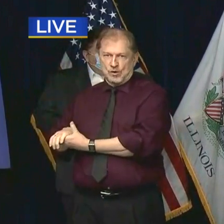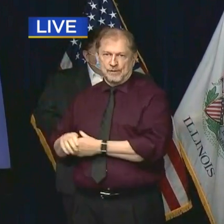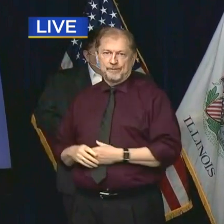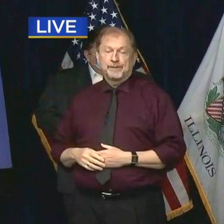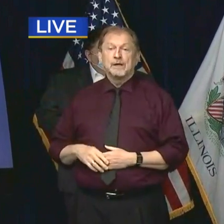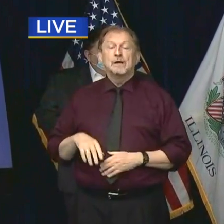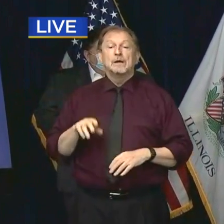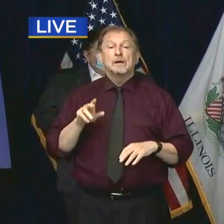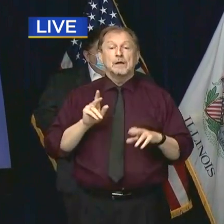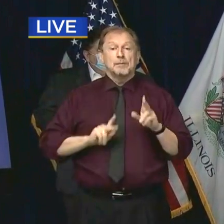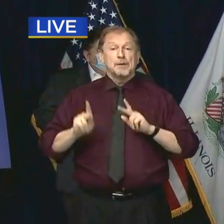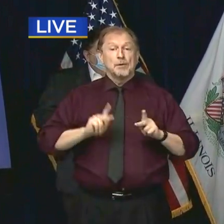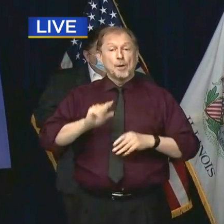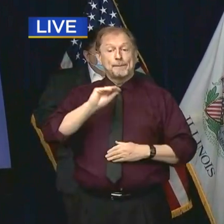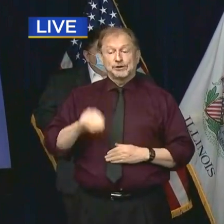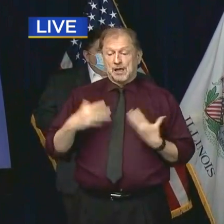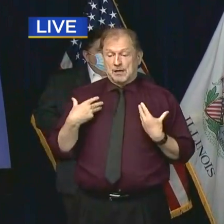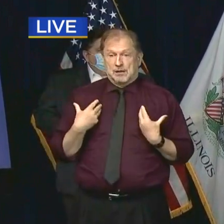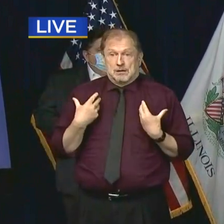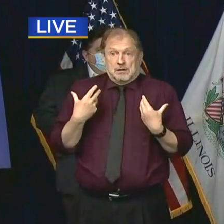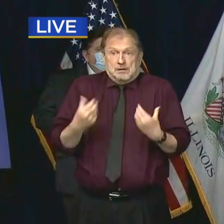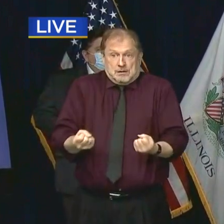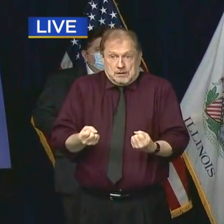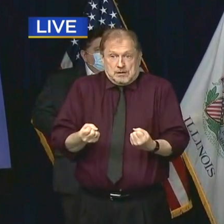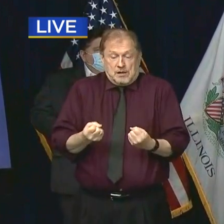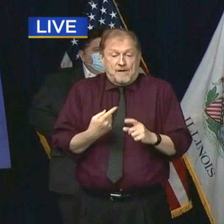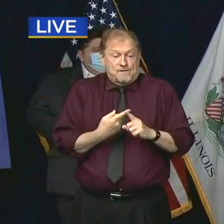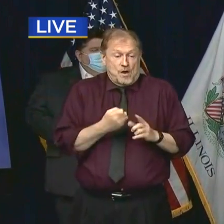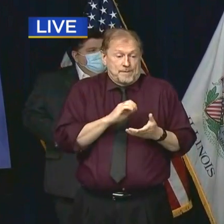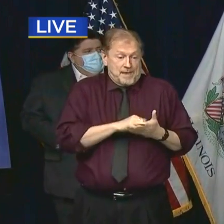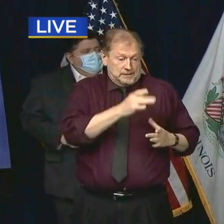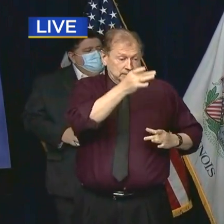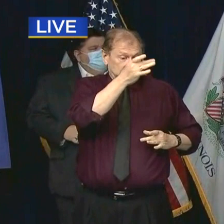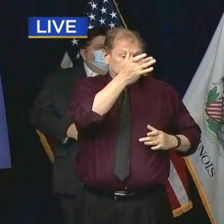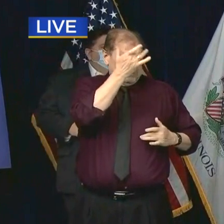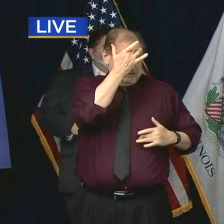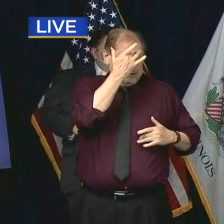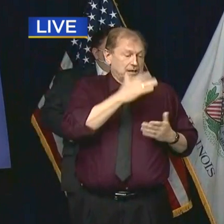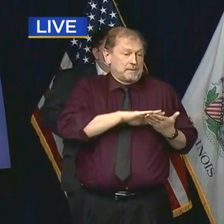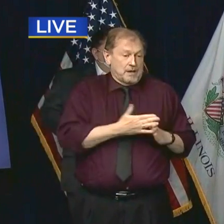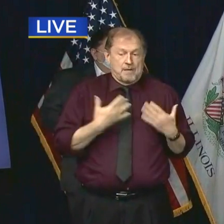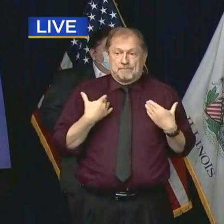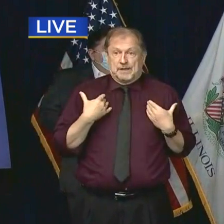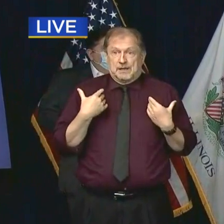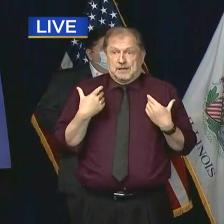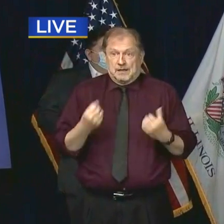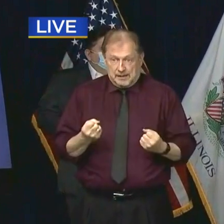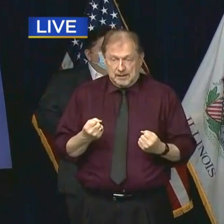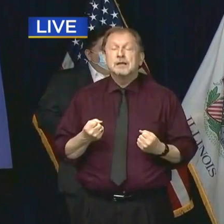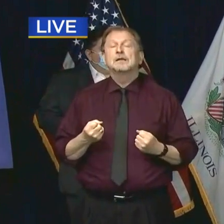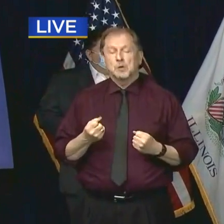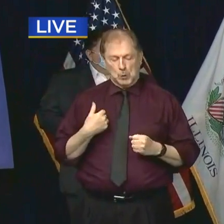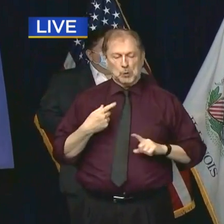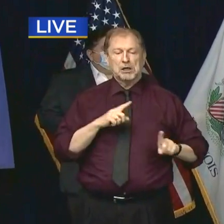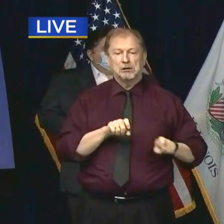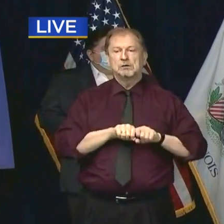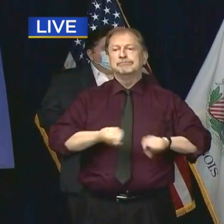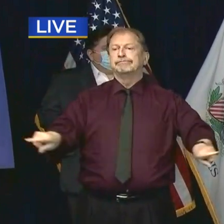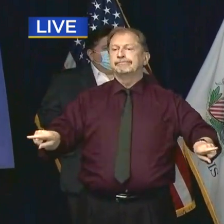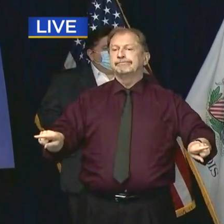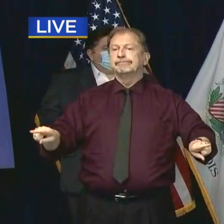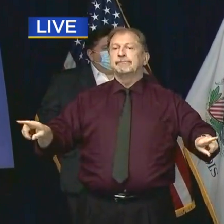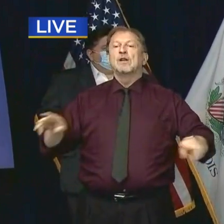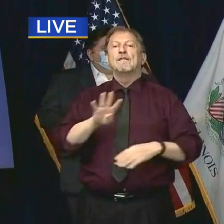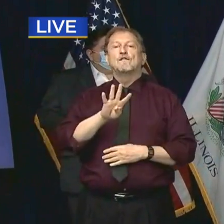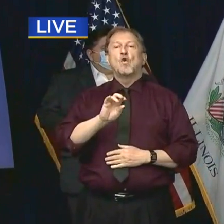cases who responded to our survey continue to report recovery from this deadly virus. 47